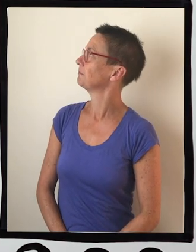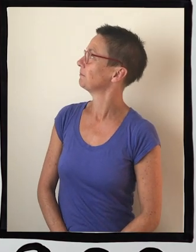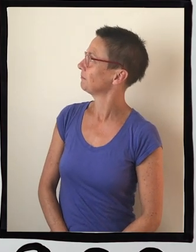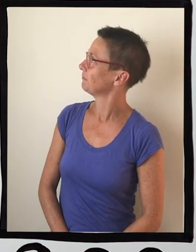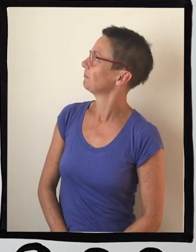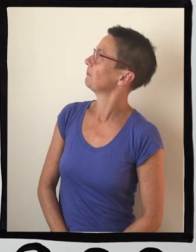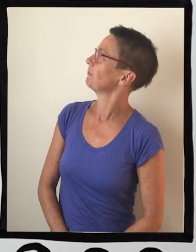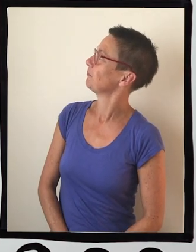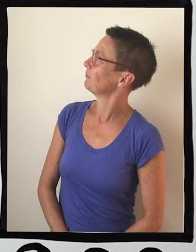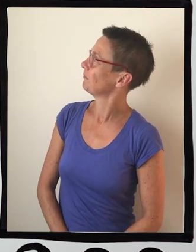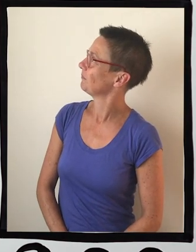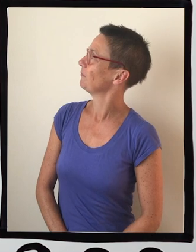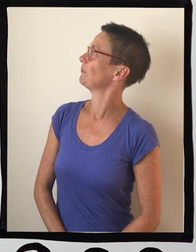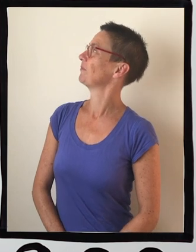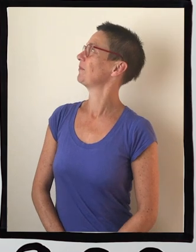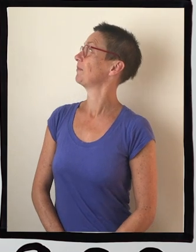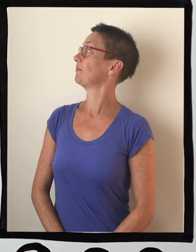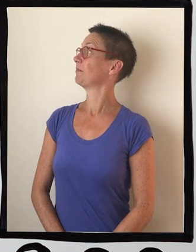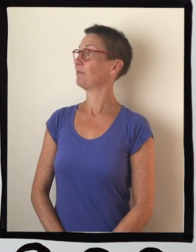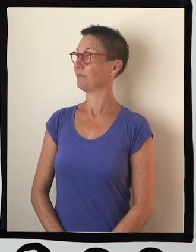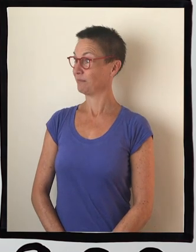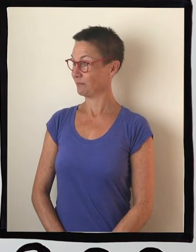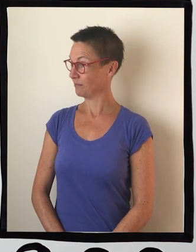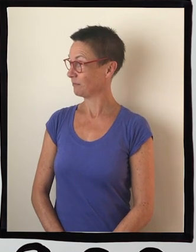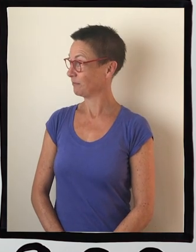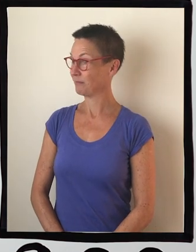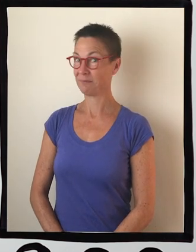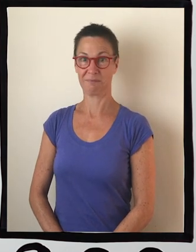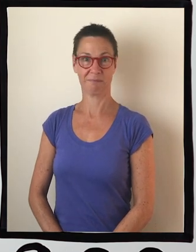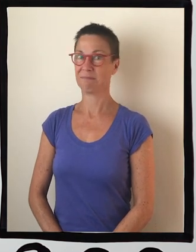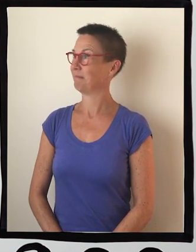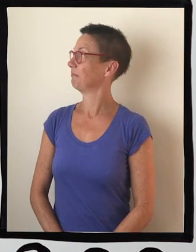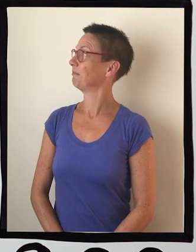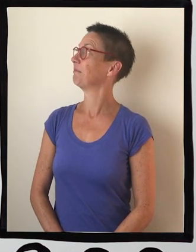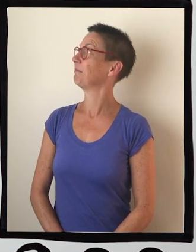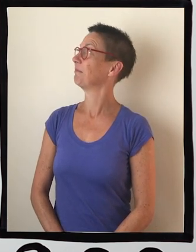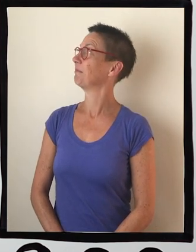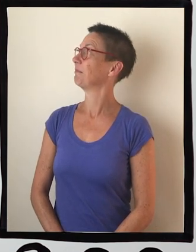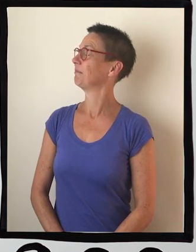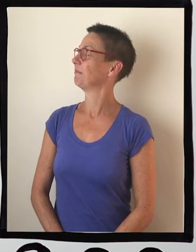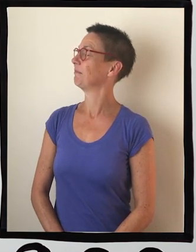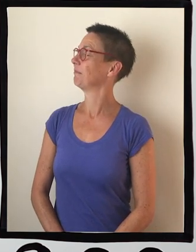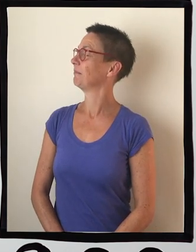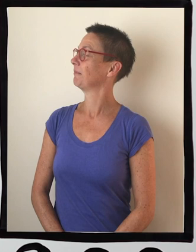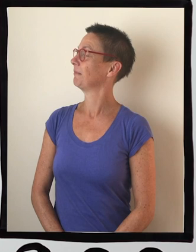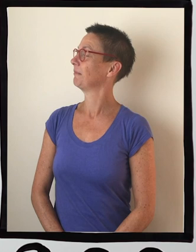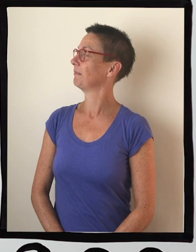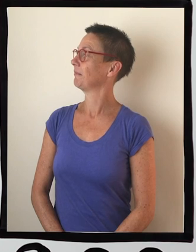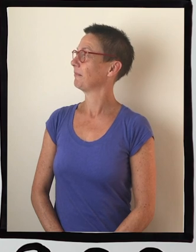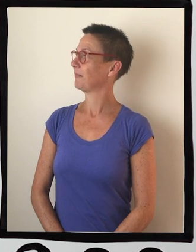Four. Five. Woohoo. Round. Massive foot. Massive. It's a biggie. It's a biggie. Oh. There